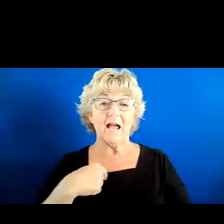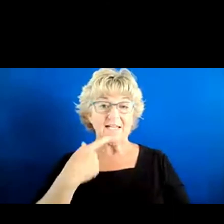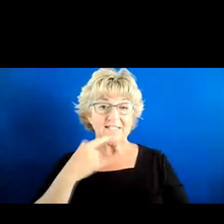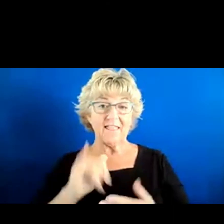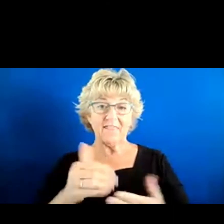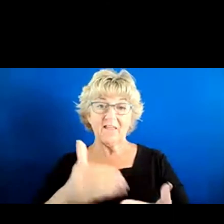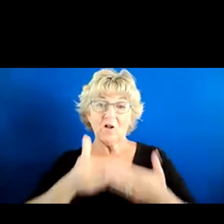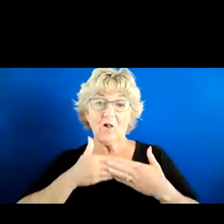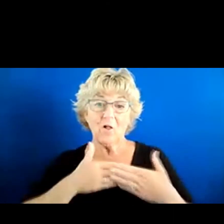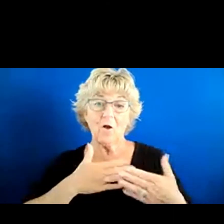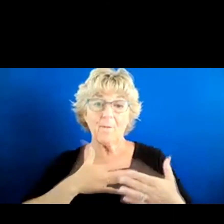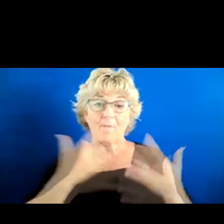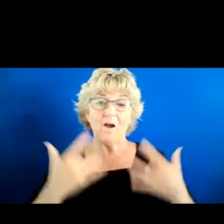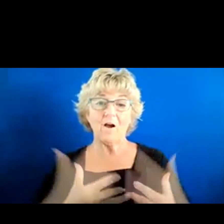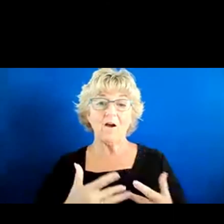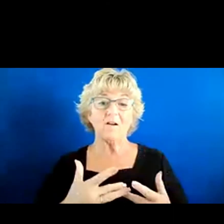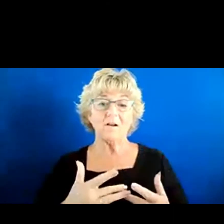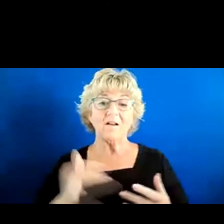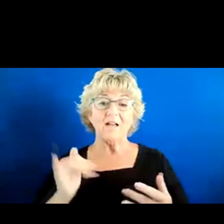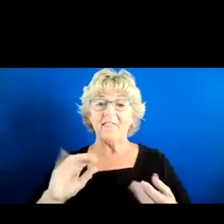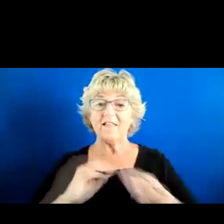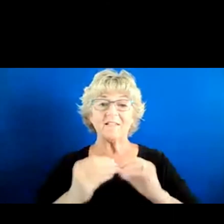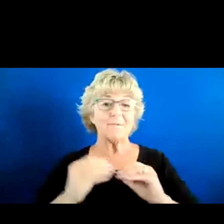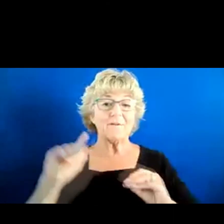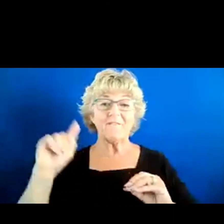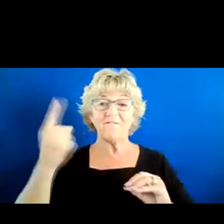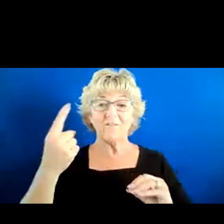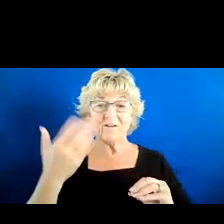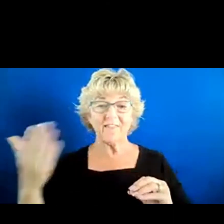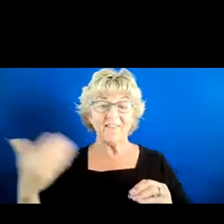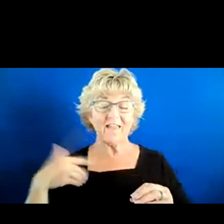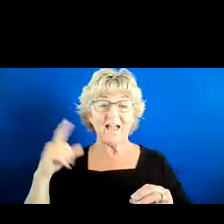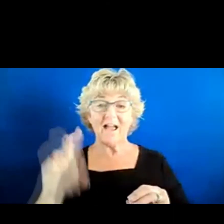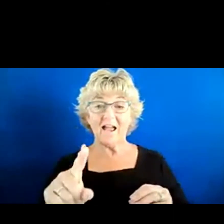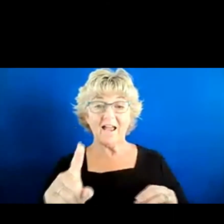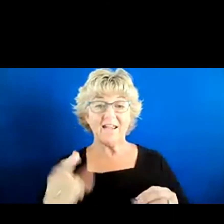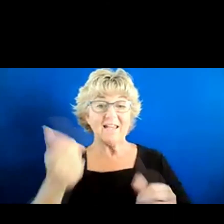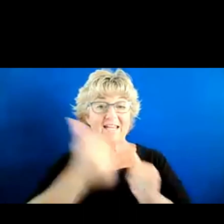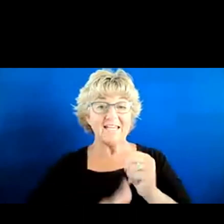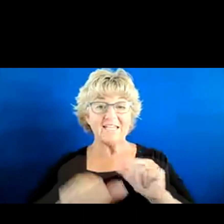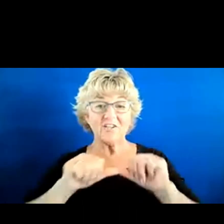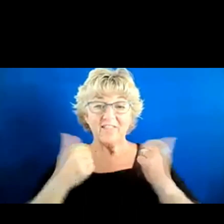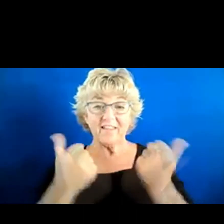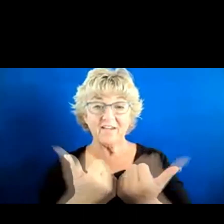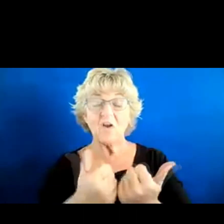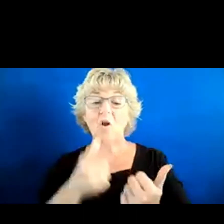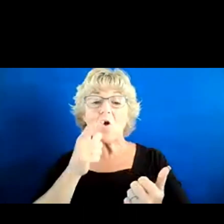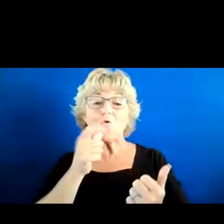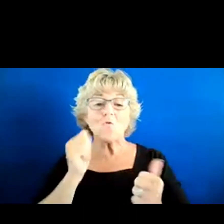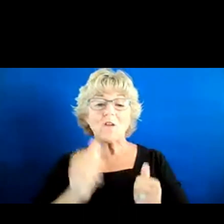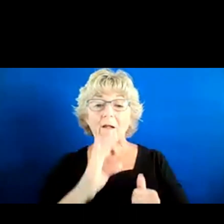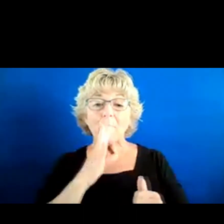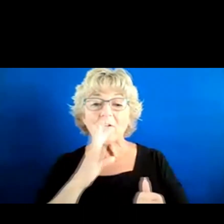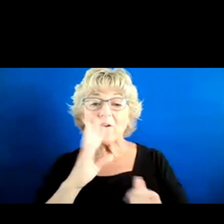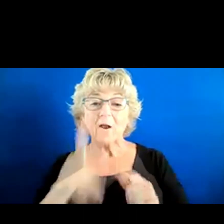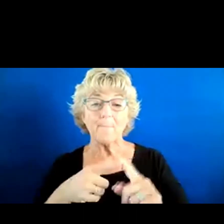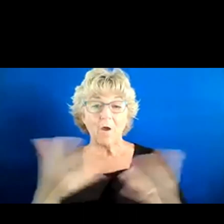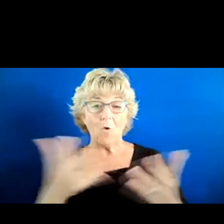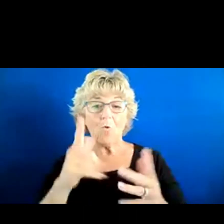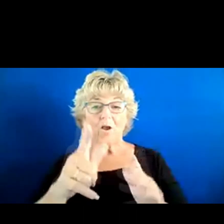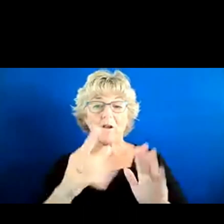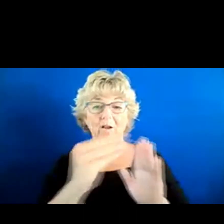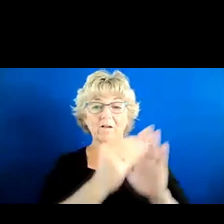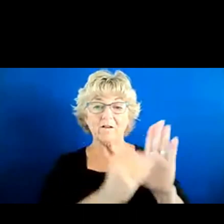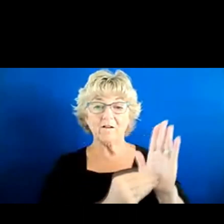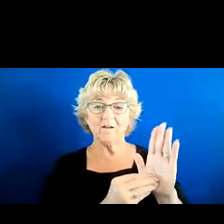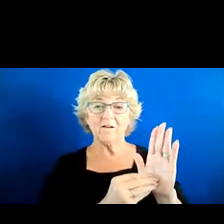close to my heart because this nine times out of ten is the very first thing I ask is in each of our agencies, who can we talk to about what you put at the